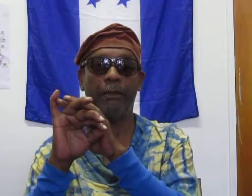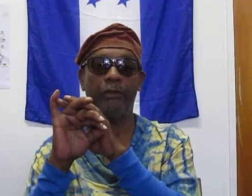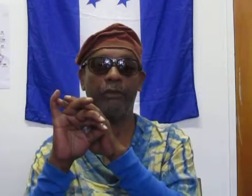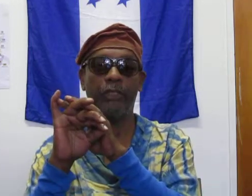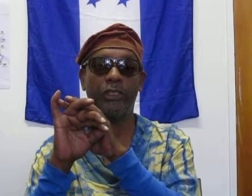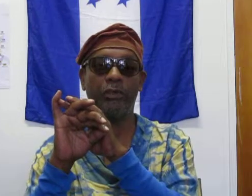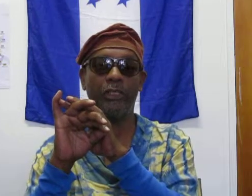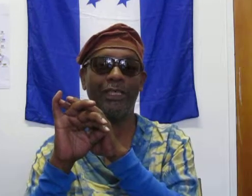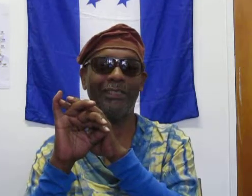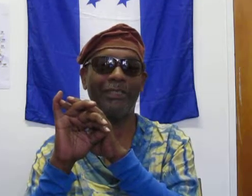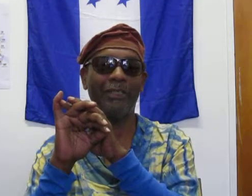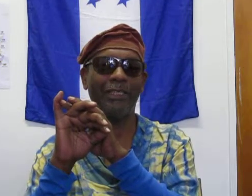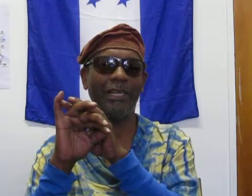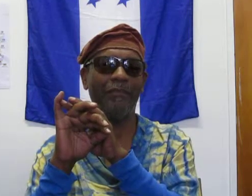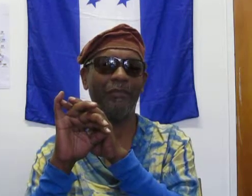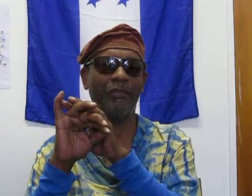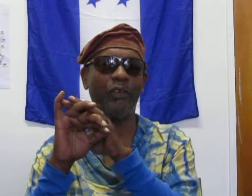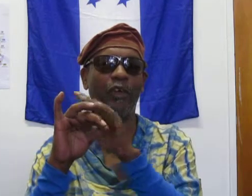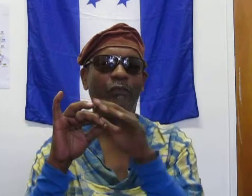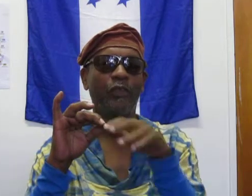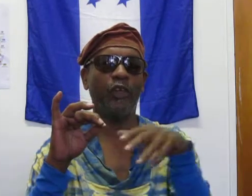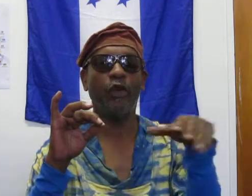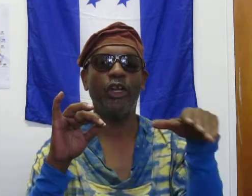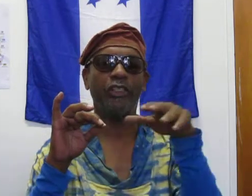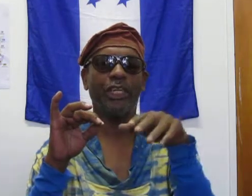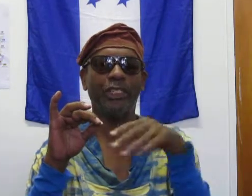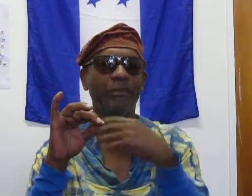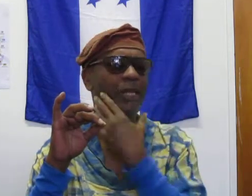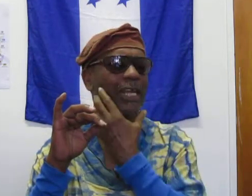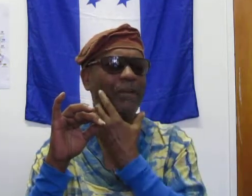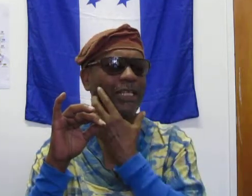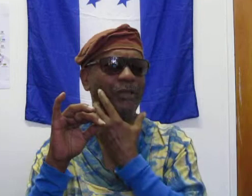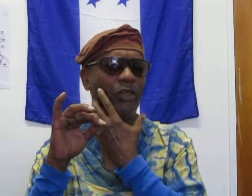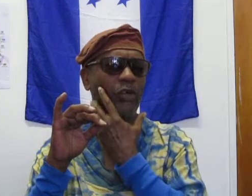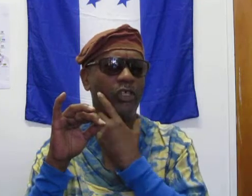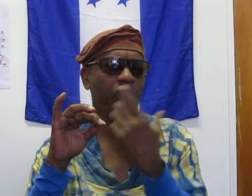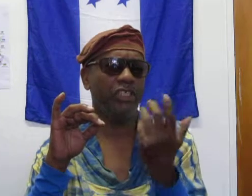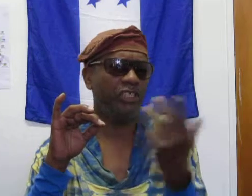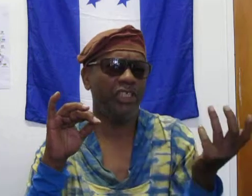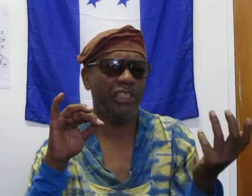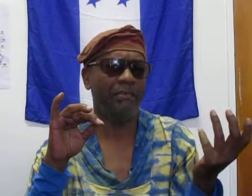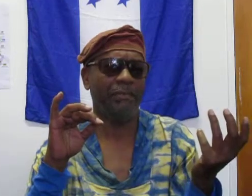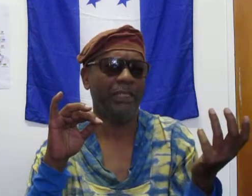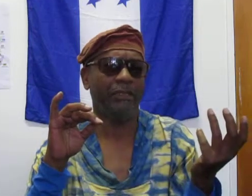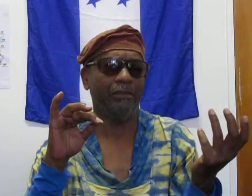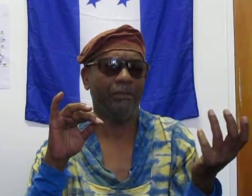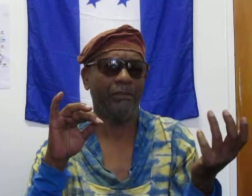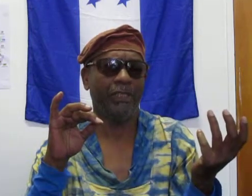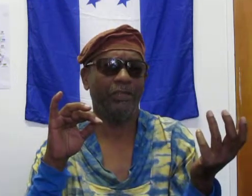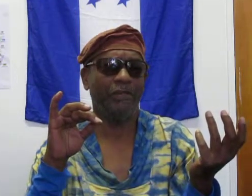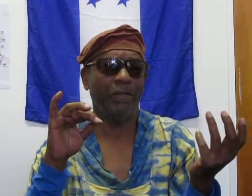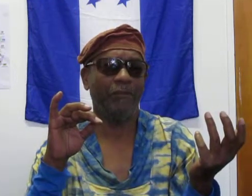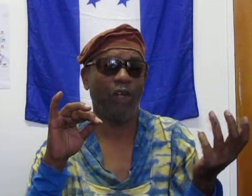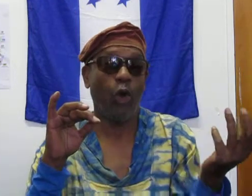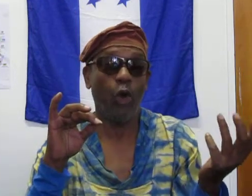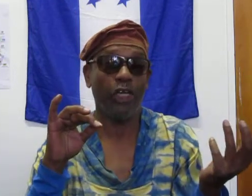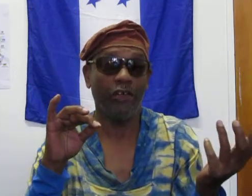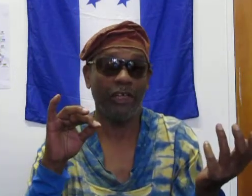now, you get your courts, not, you know, from, from the, from the lawyers kind of thing, but anybody can be on the court, you're a judge, a judge doesn't mean that you have to have a law degree